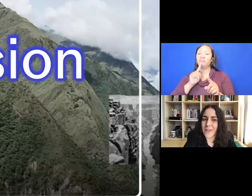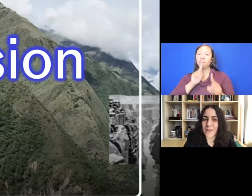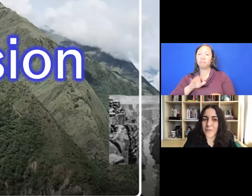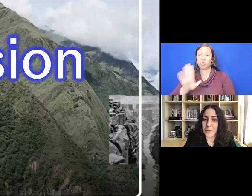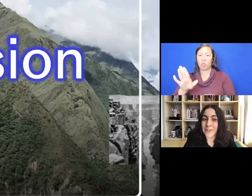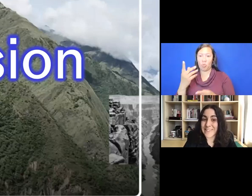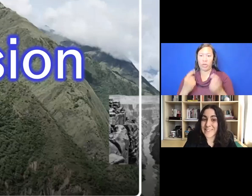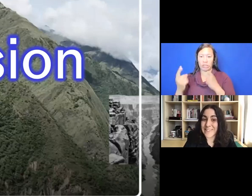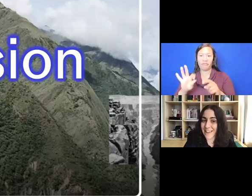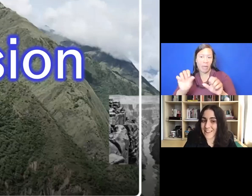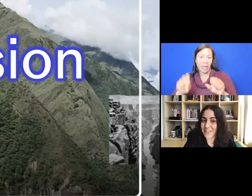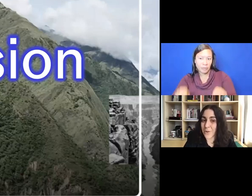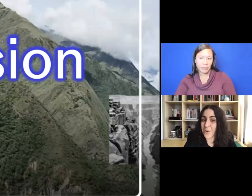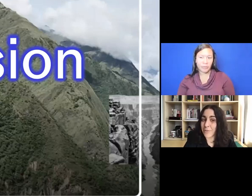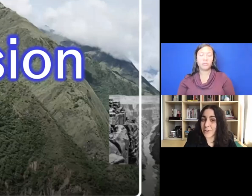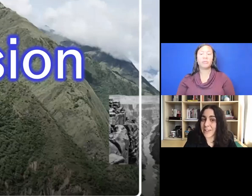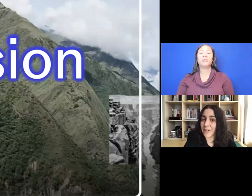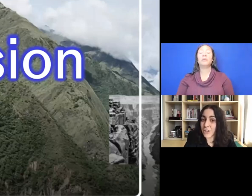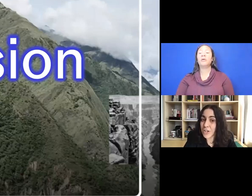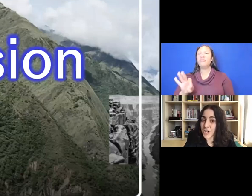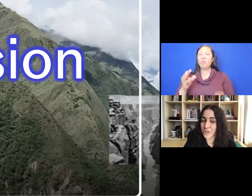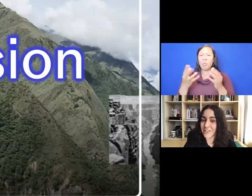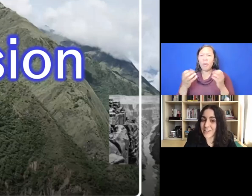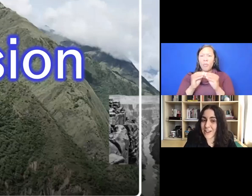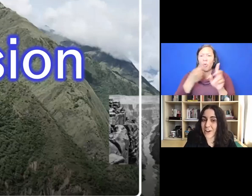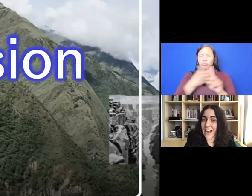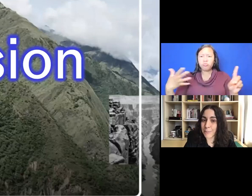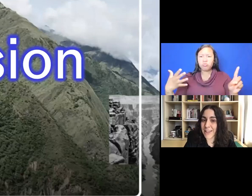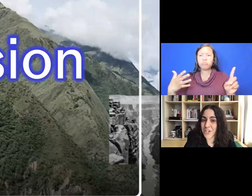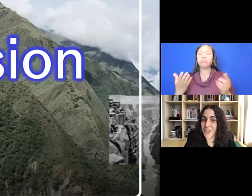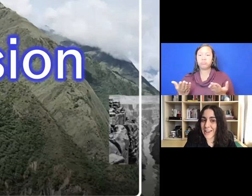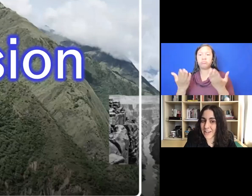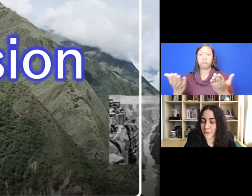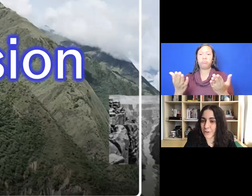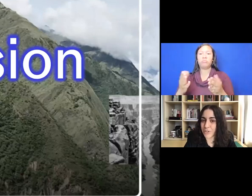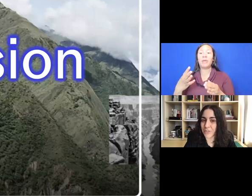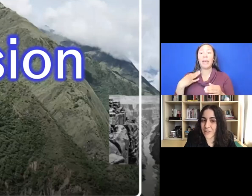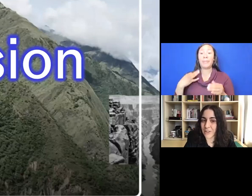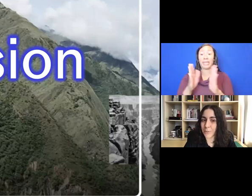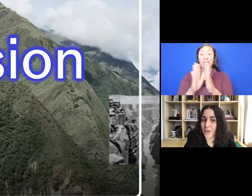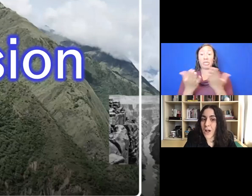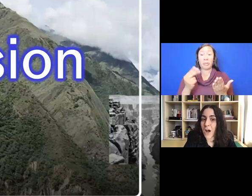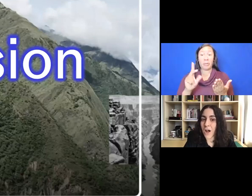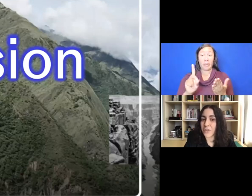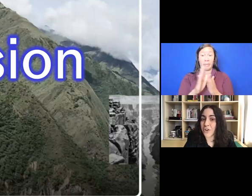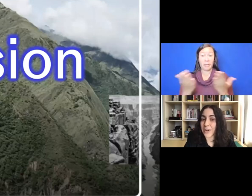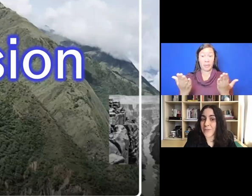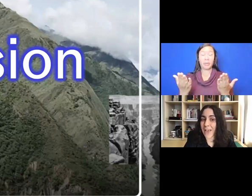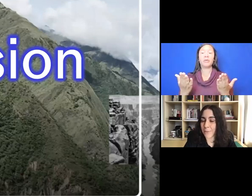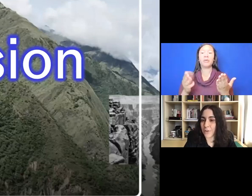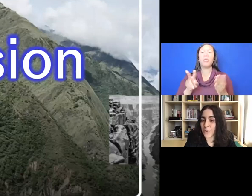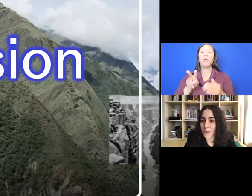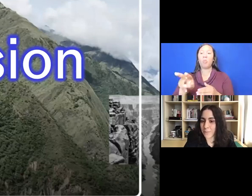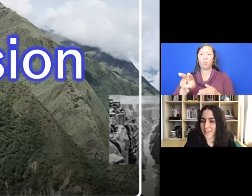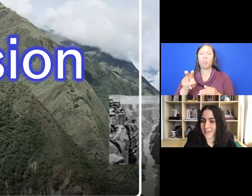For a more detailed guide, though, I really encourage you to see our application handbook, which is available on the Creative